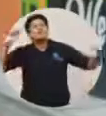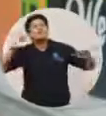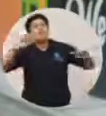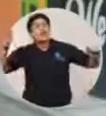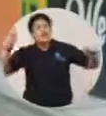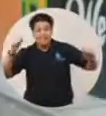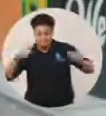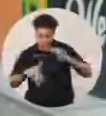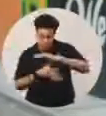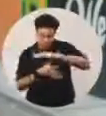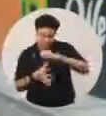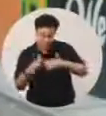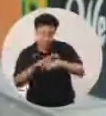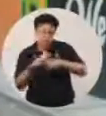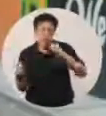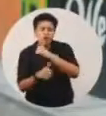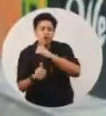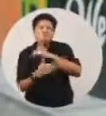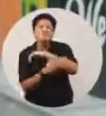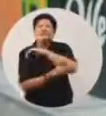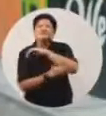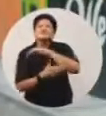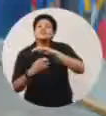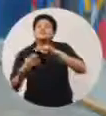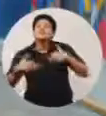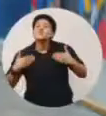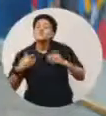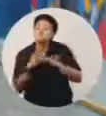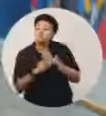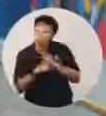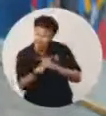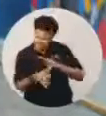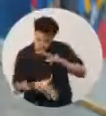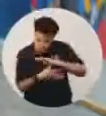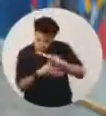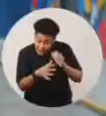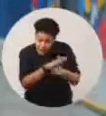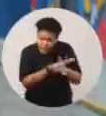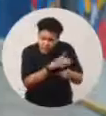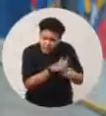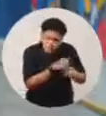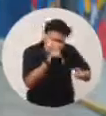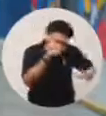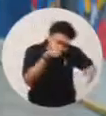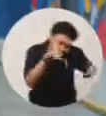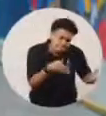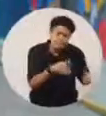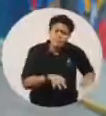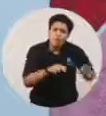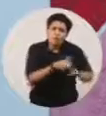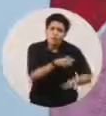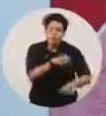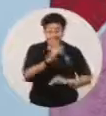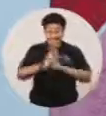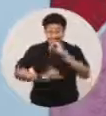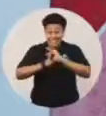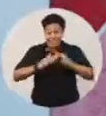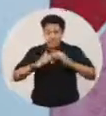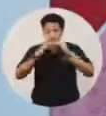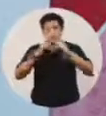of the priority areas under the national youth policy. That's why priority area 6 is so important. Institutional and youth